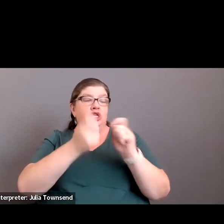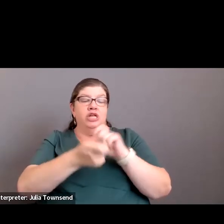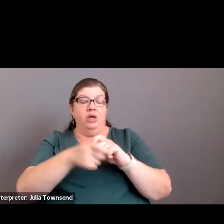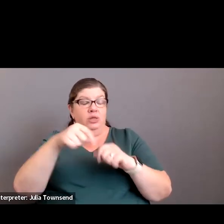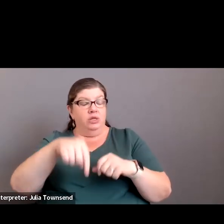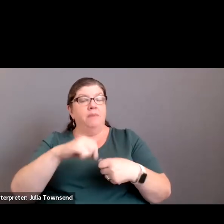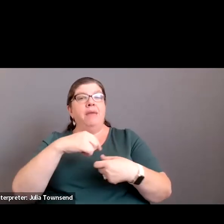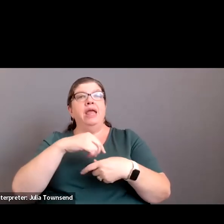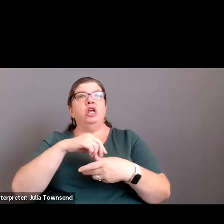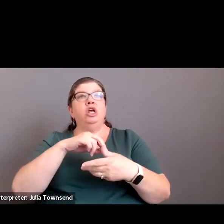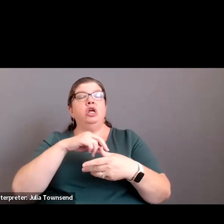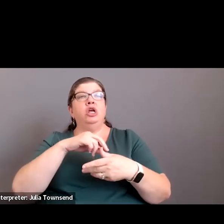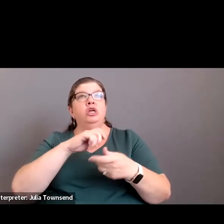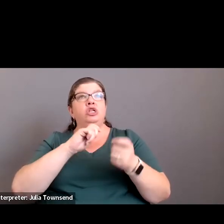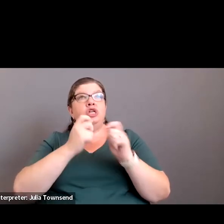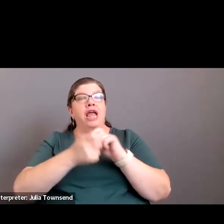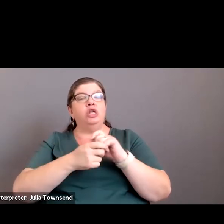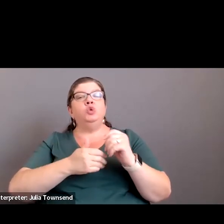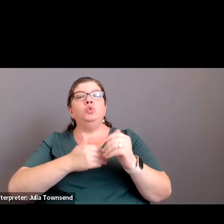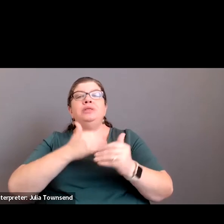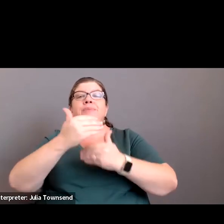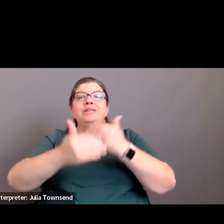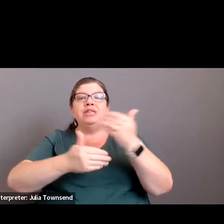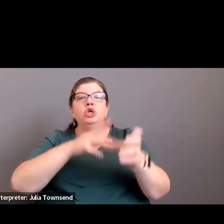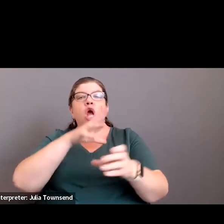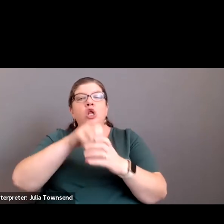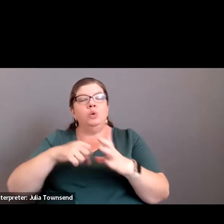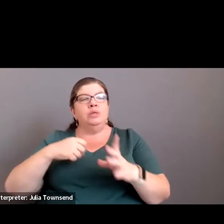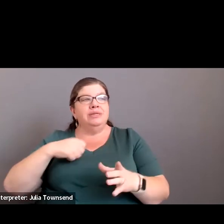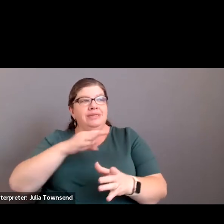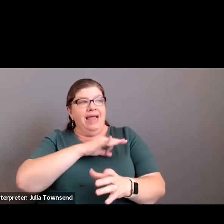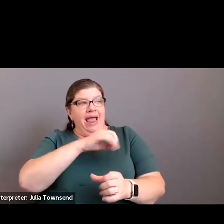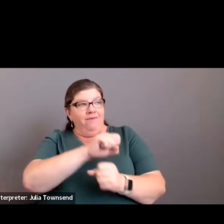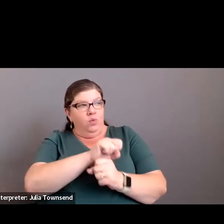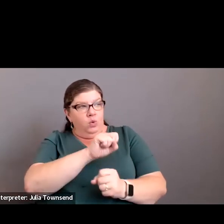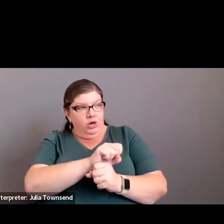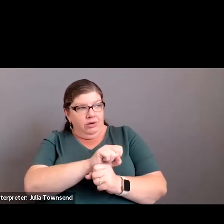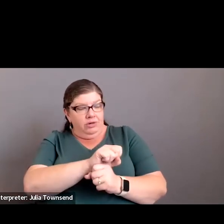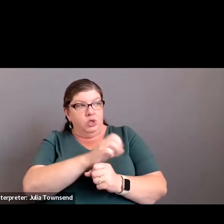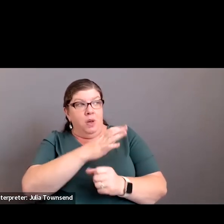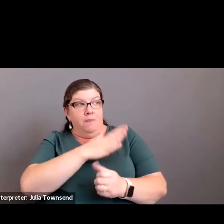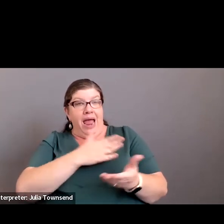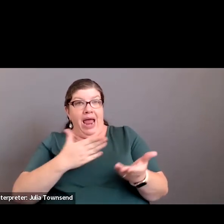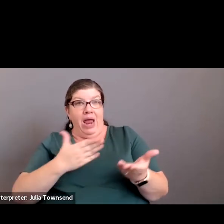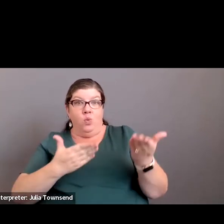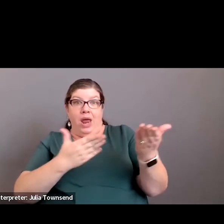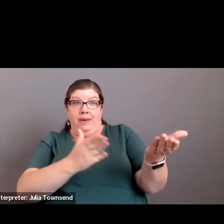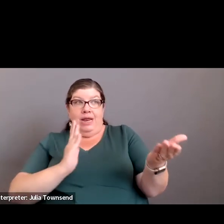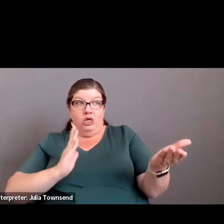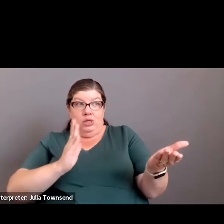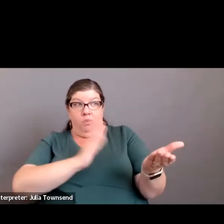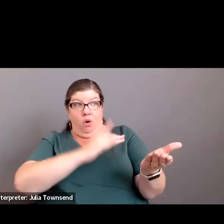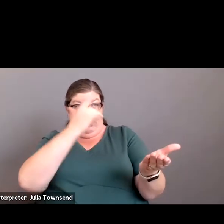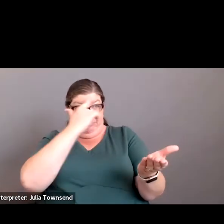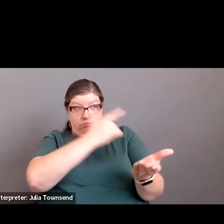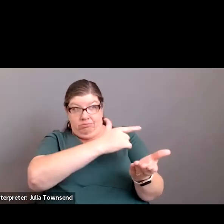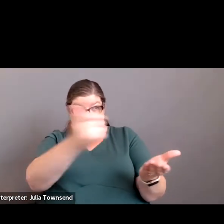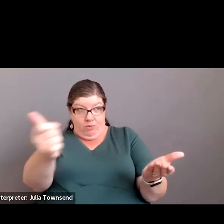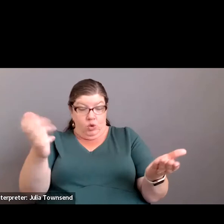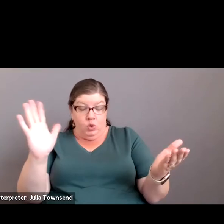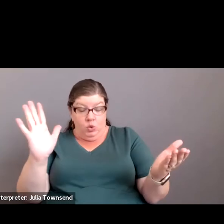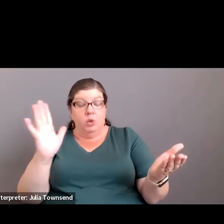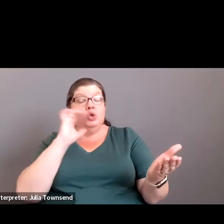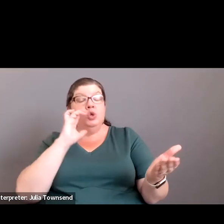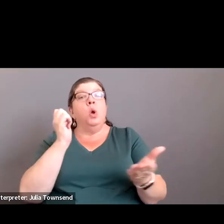contract. would make a change to the procedures, which includes the staff work. So my recommendation to the board – and it's up to you to decide